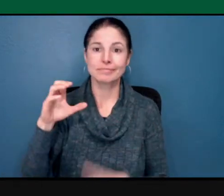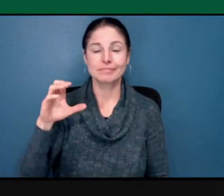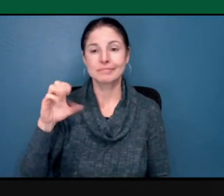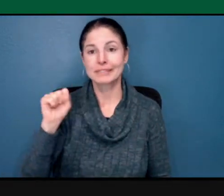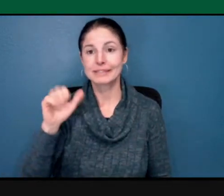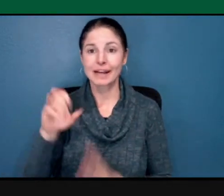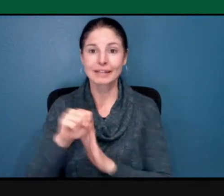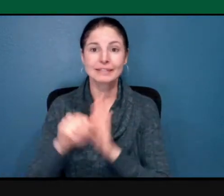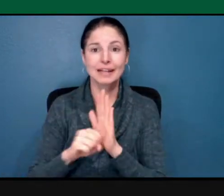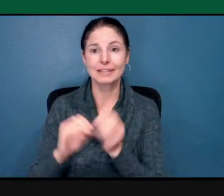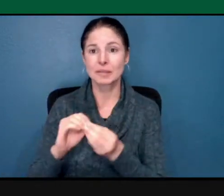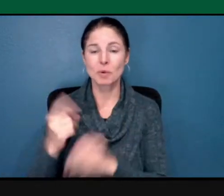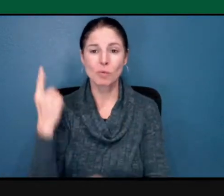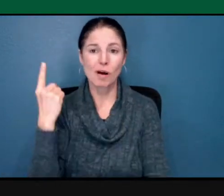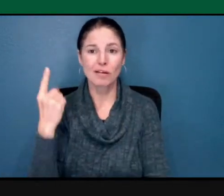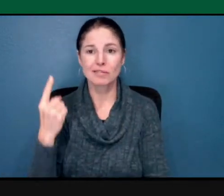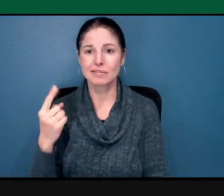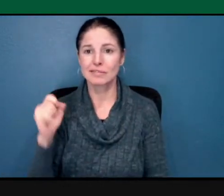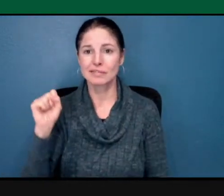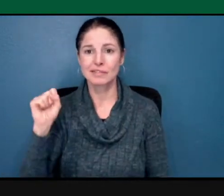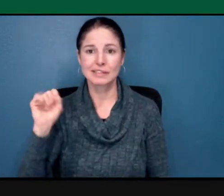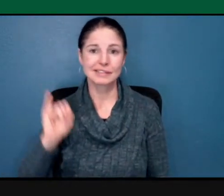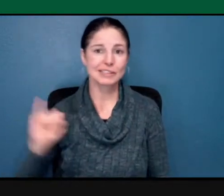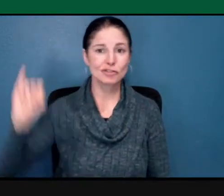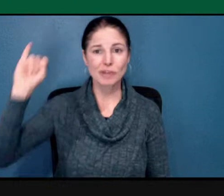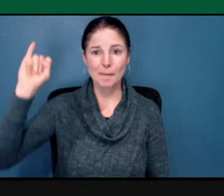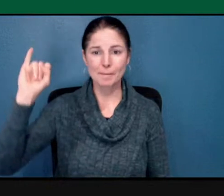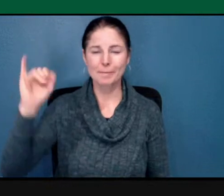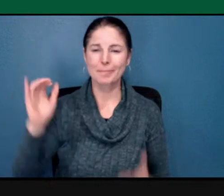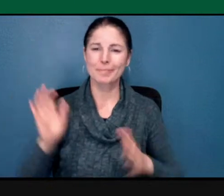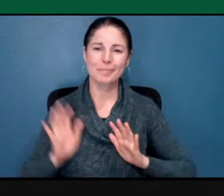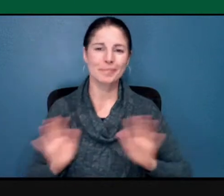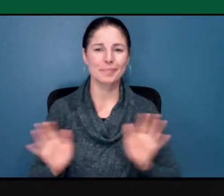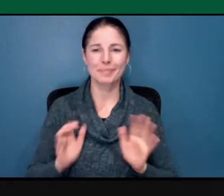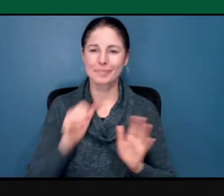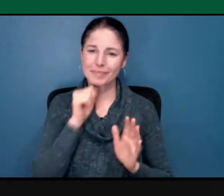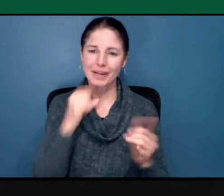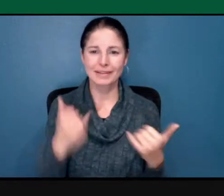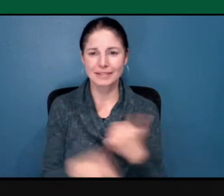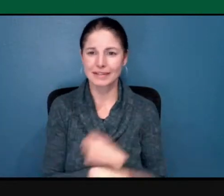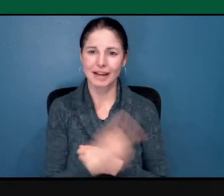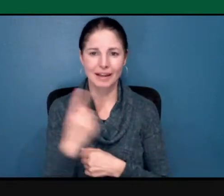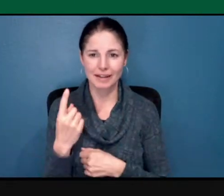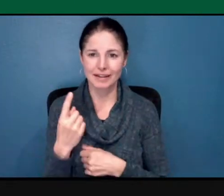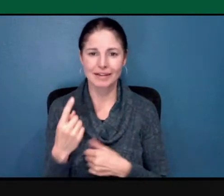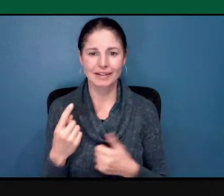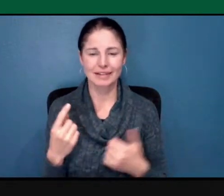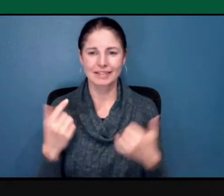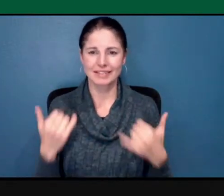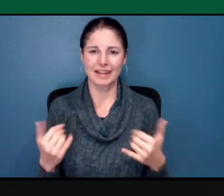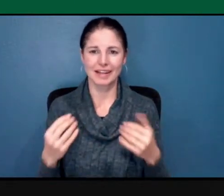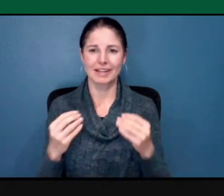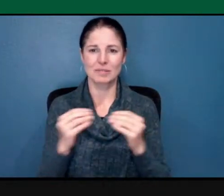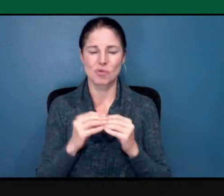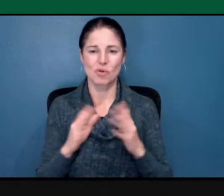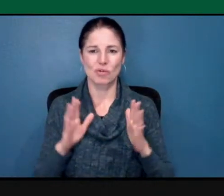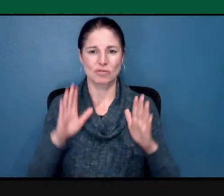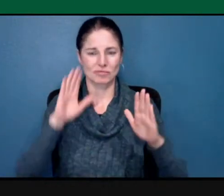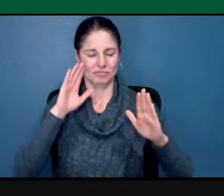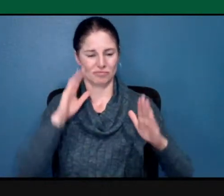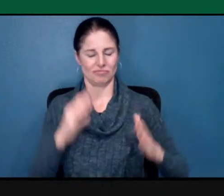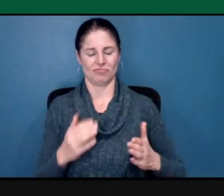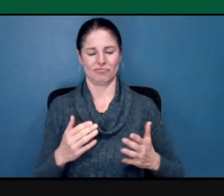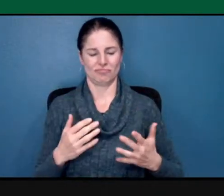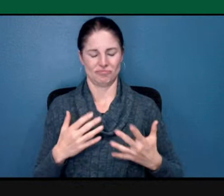Not today. Today is a time to be a little bit more solemn and to realize